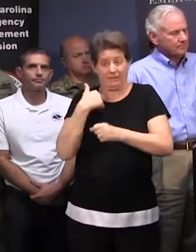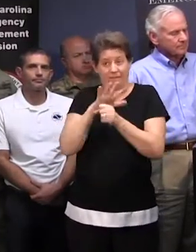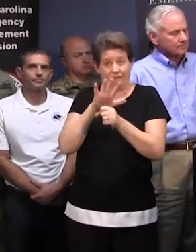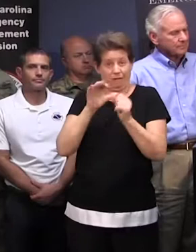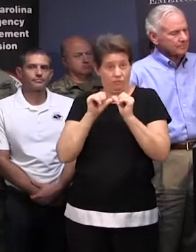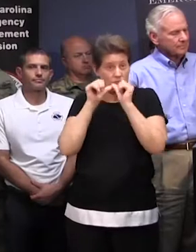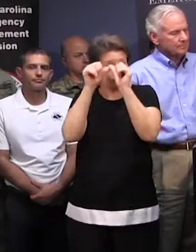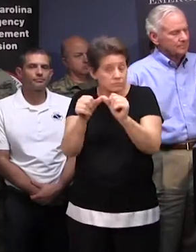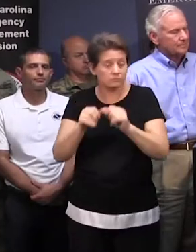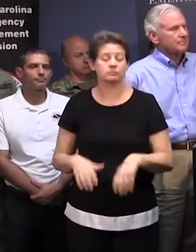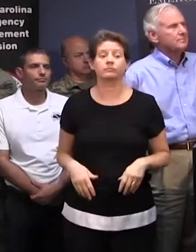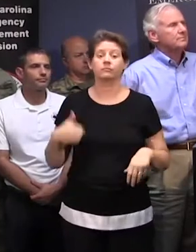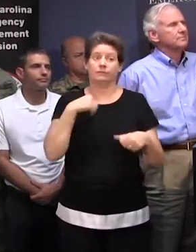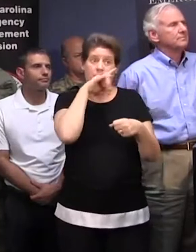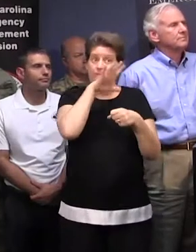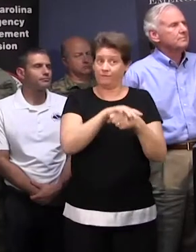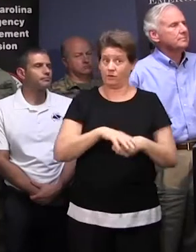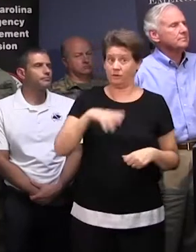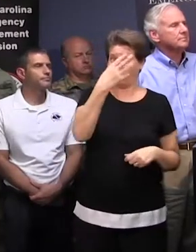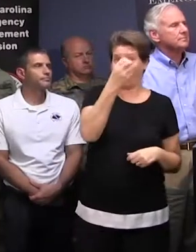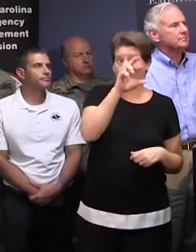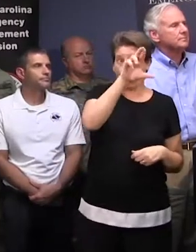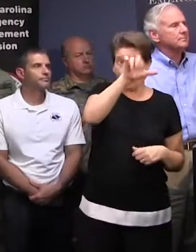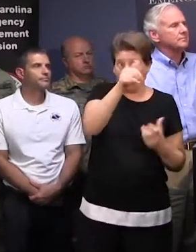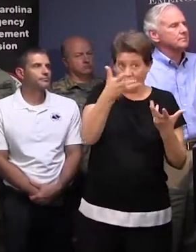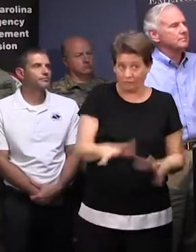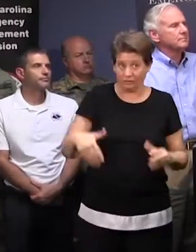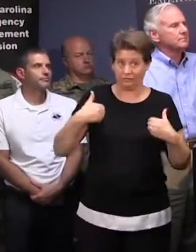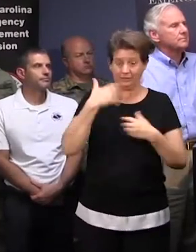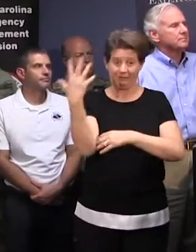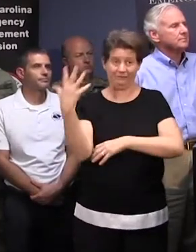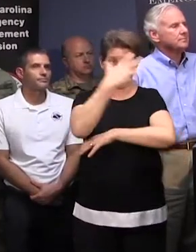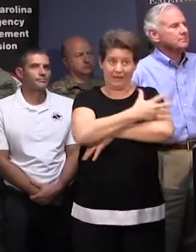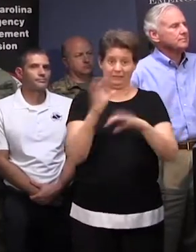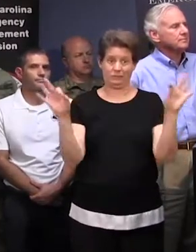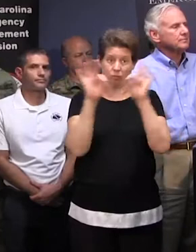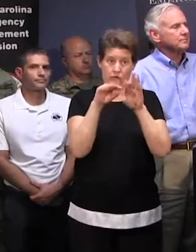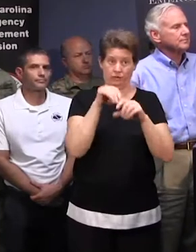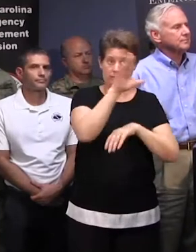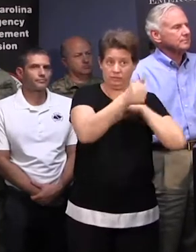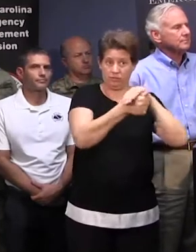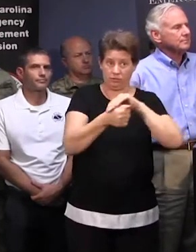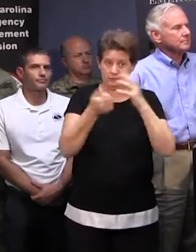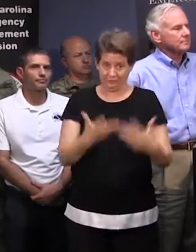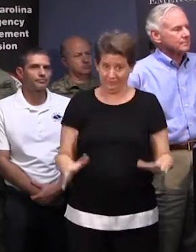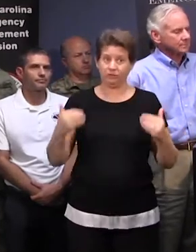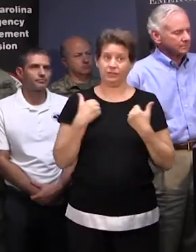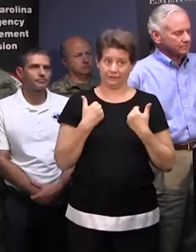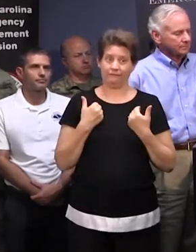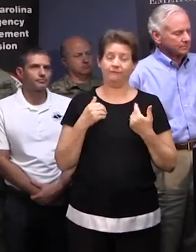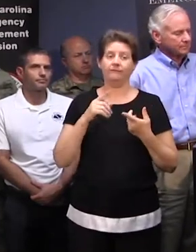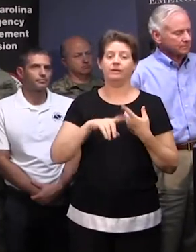It has been verified that Horry County has a five-day feeding supply in their shelters at this time. Again, the